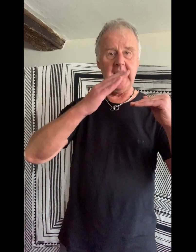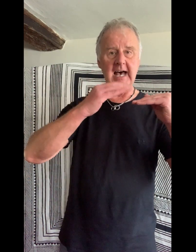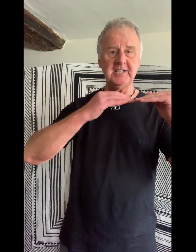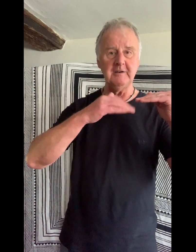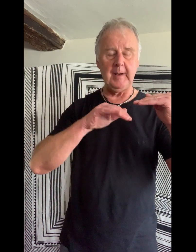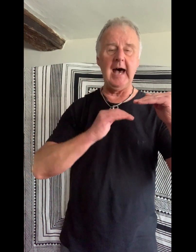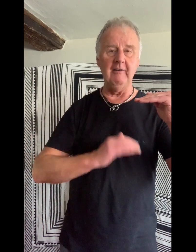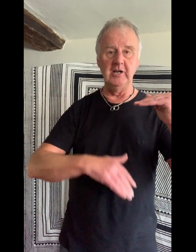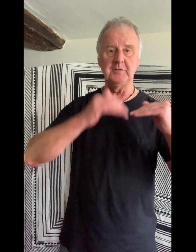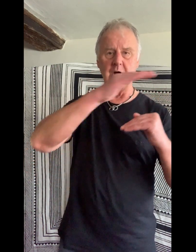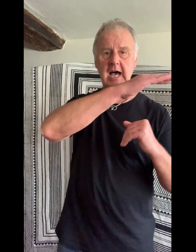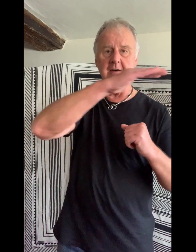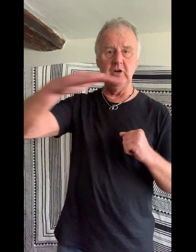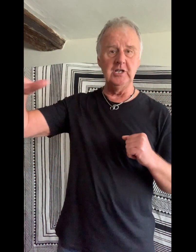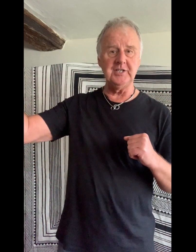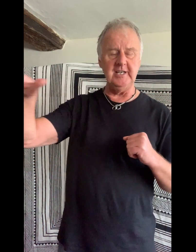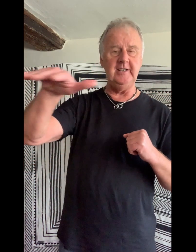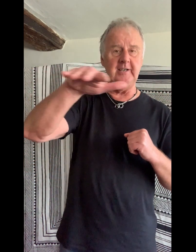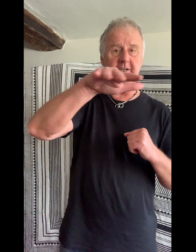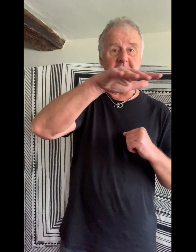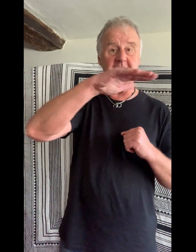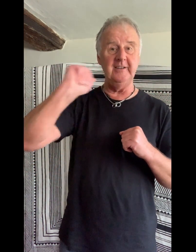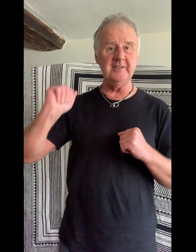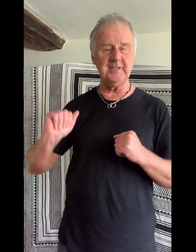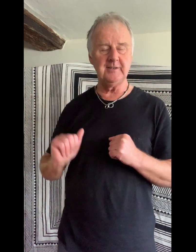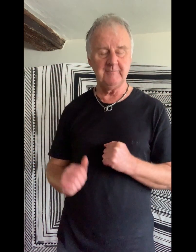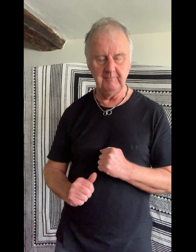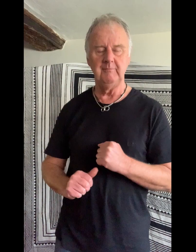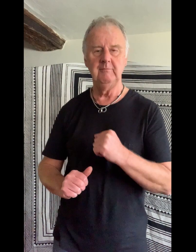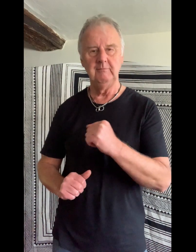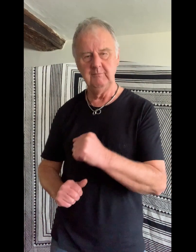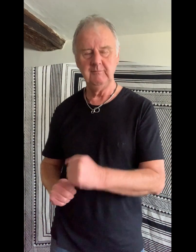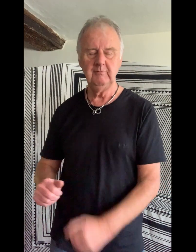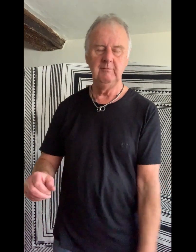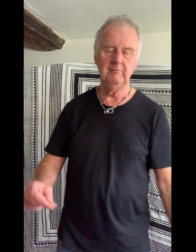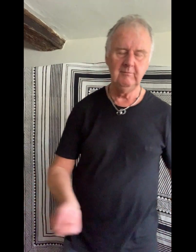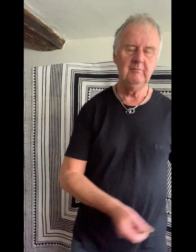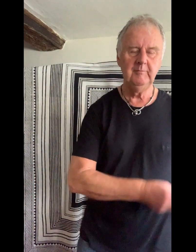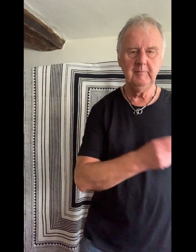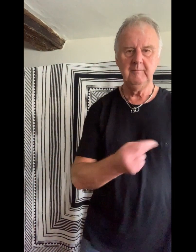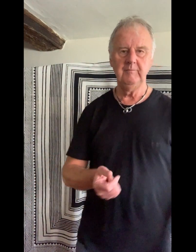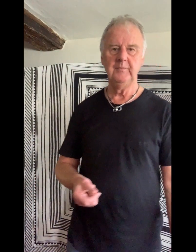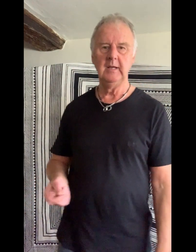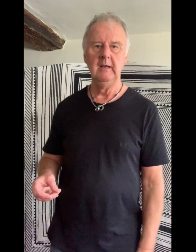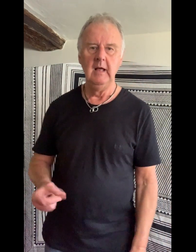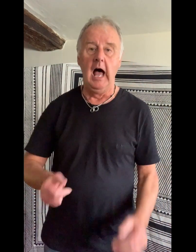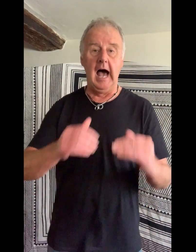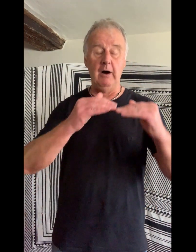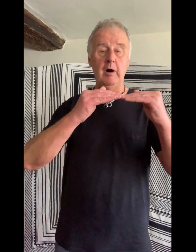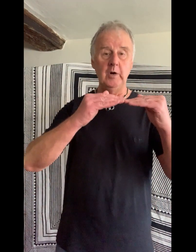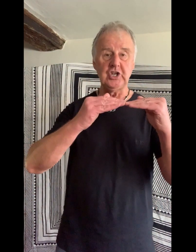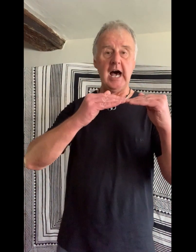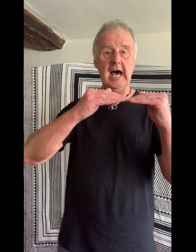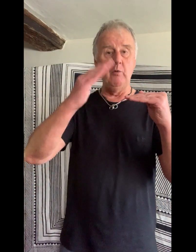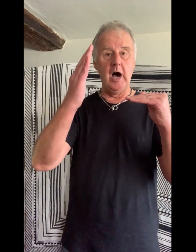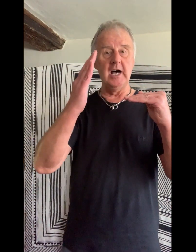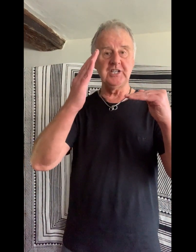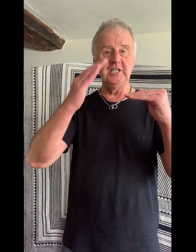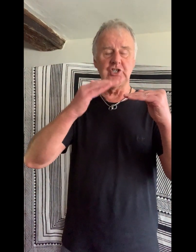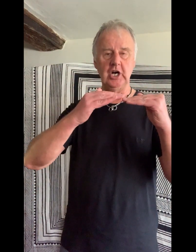last of Barrett's private tears. The Yankee hove down with gold. How I wish I was in